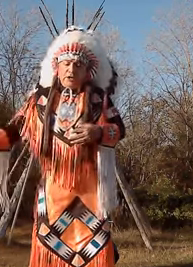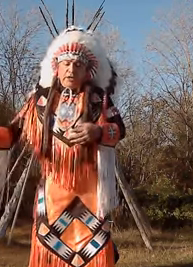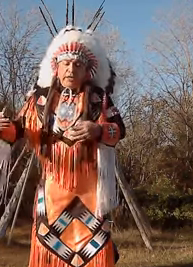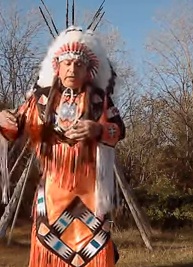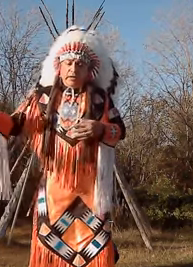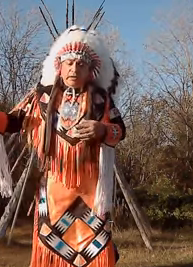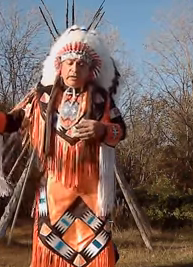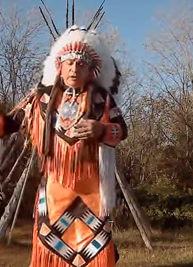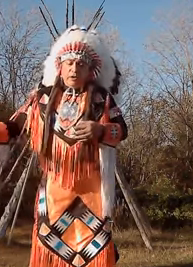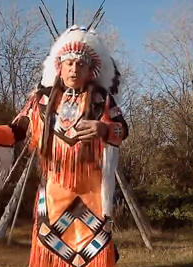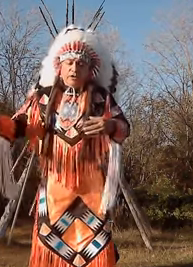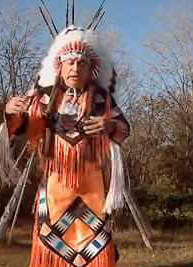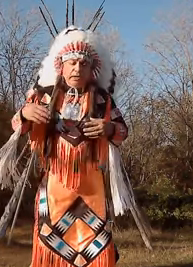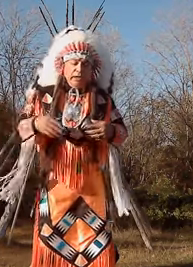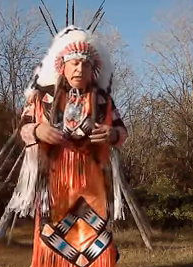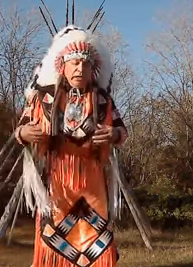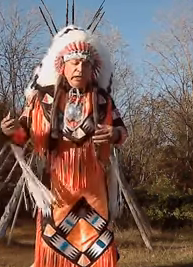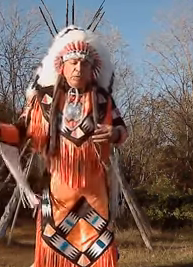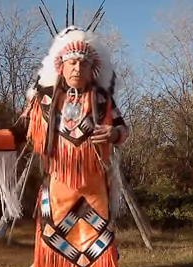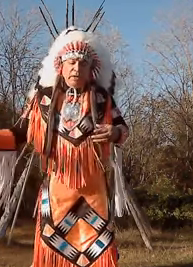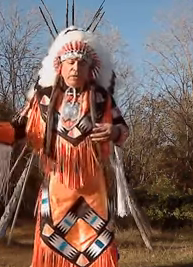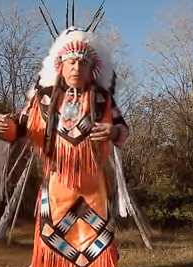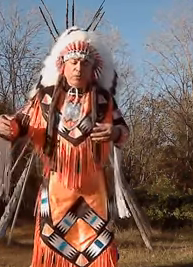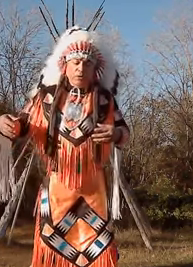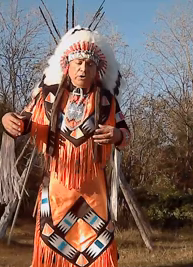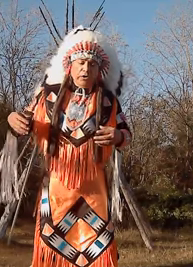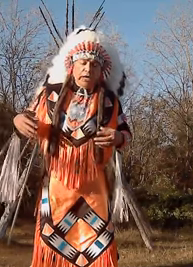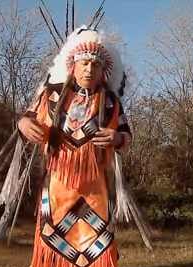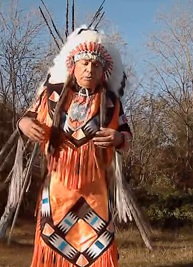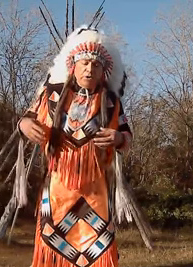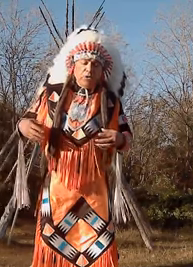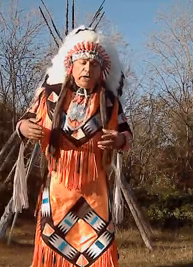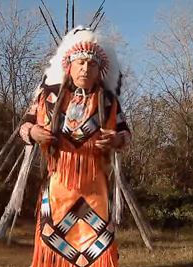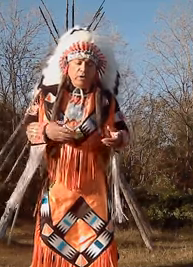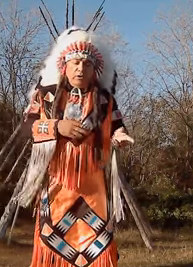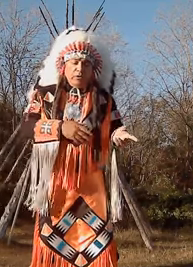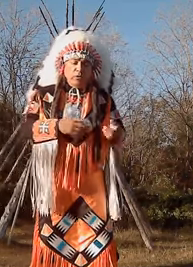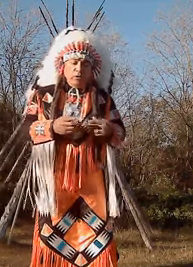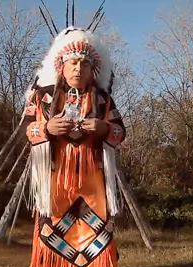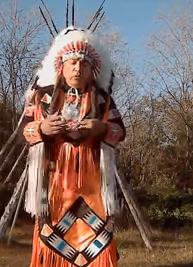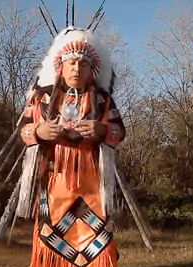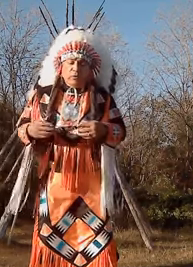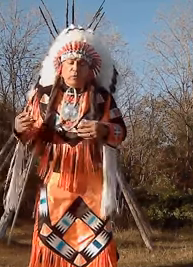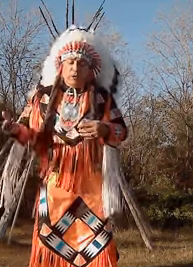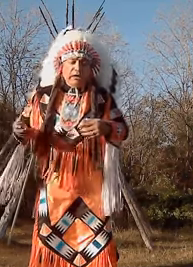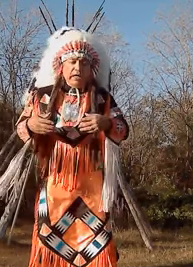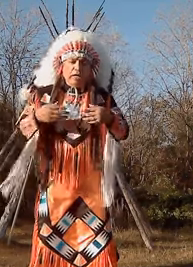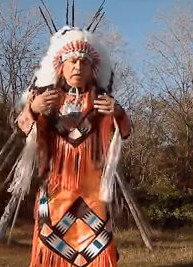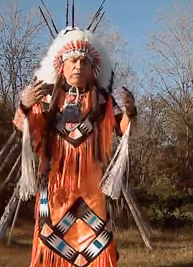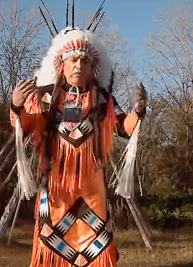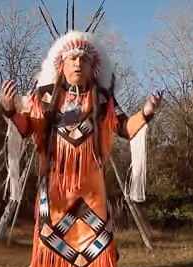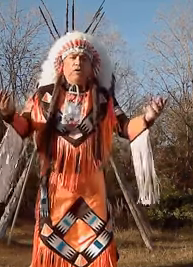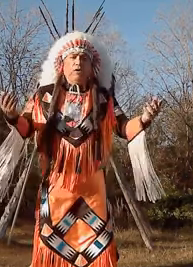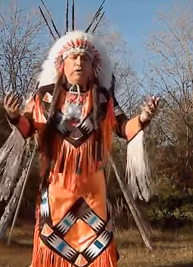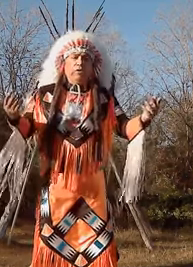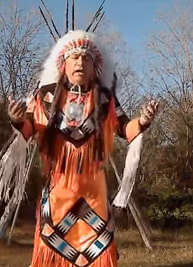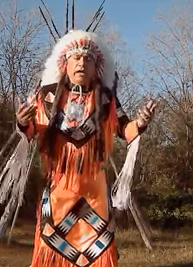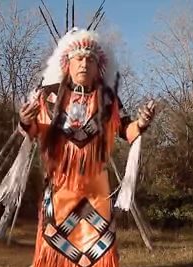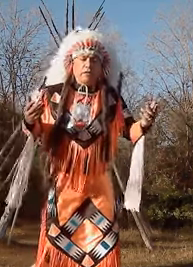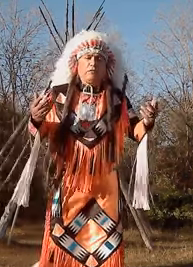Cherokee, Osage, and implement it with their language program to where we would get a full array of